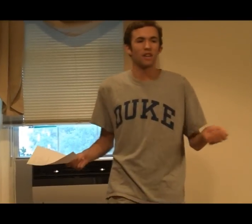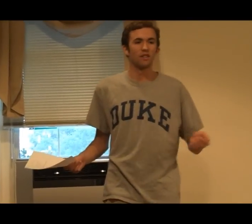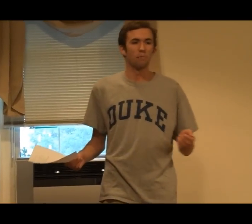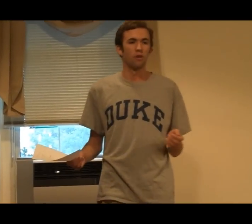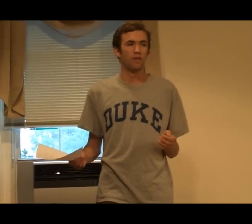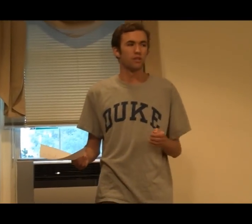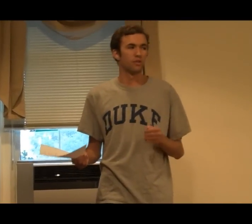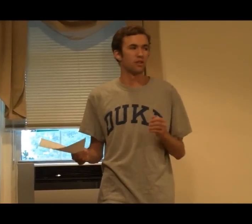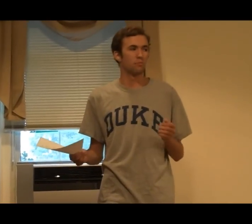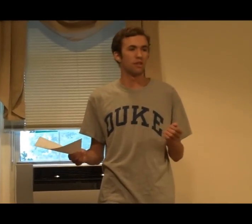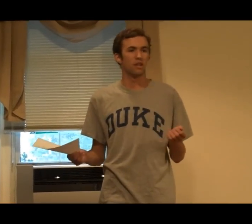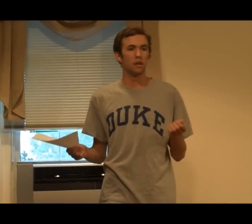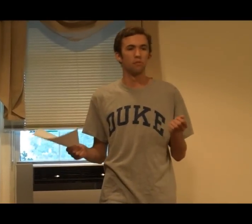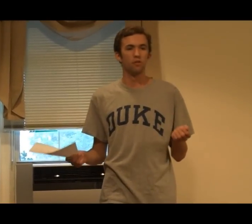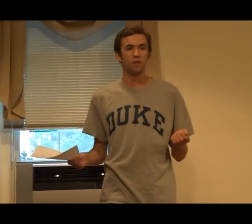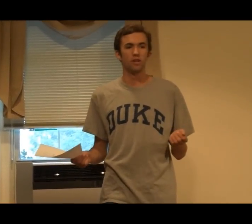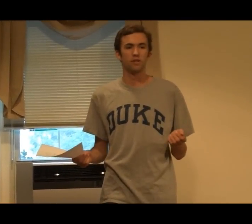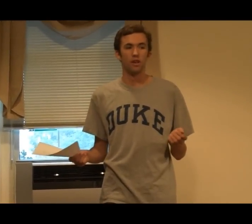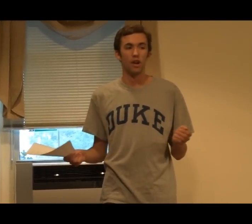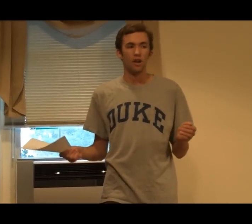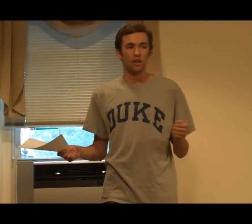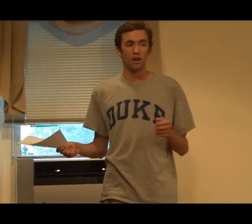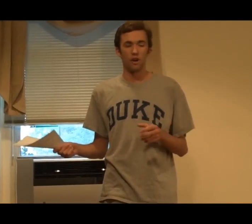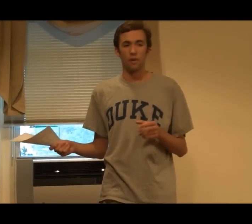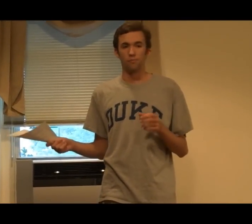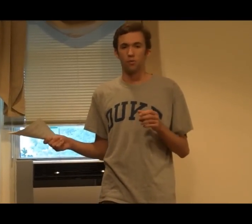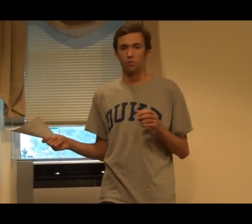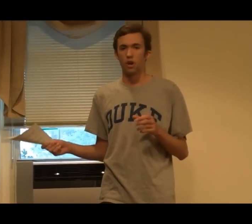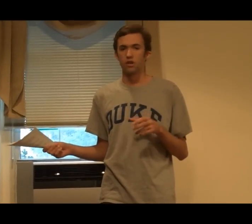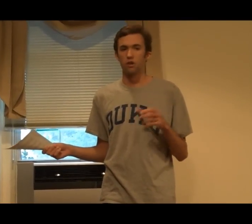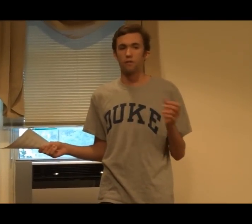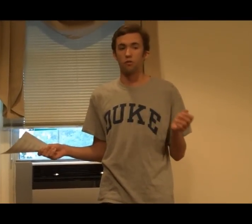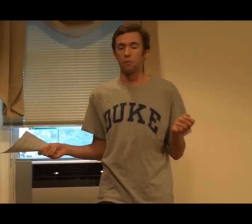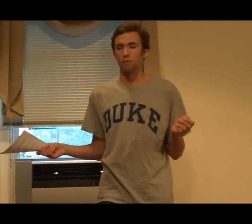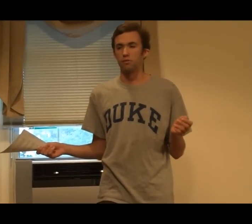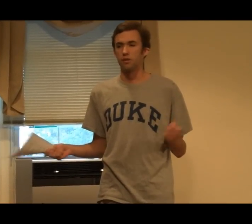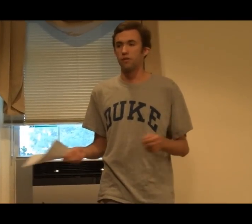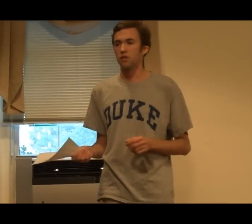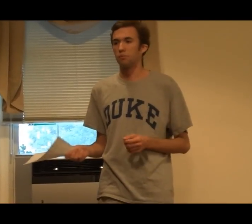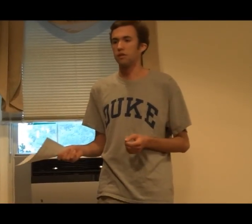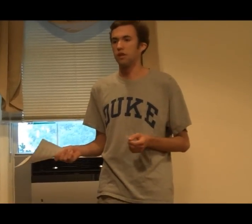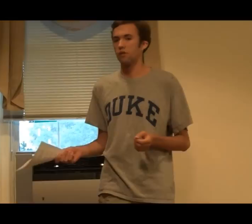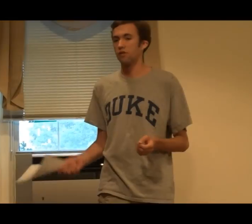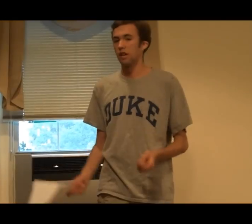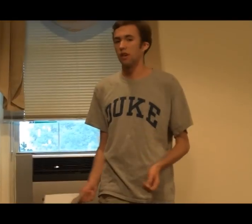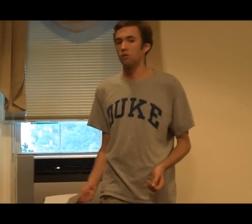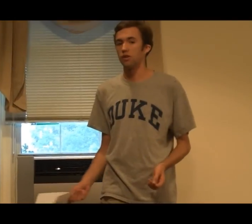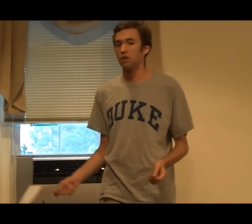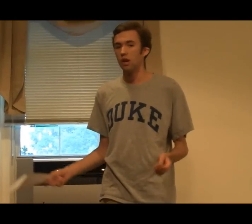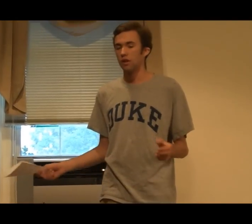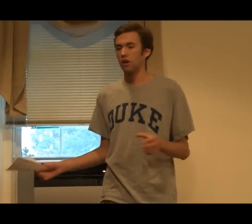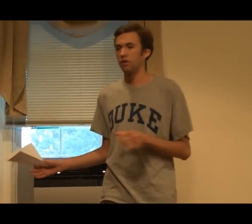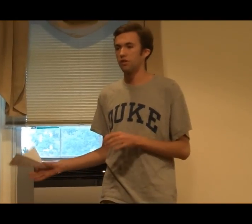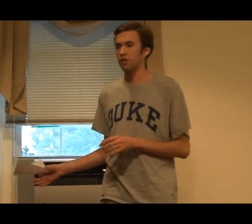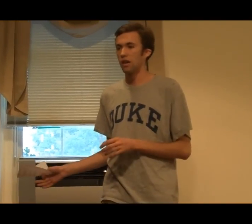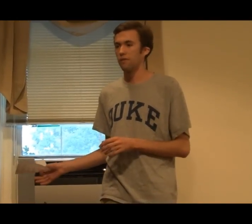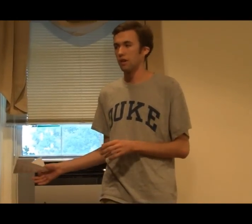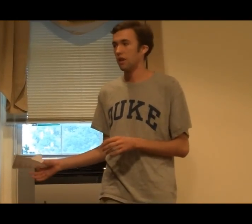example of this was a chimpanzee named Lulis. Now, Washoe, if you'll remember, was the first chimpanzee to learn sign language. The gardeners gave another